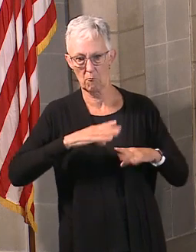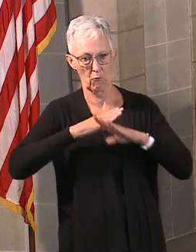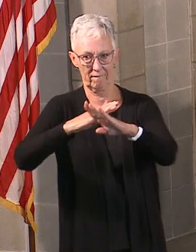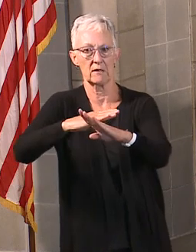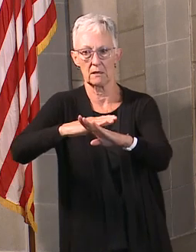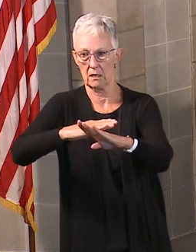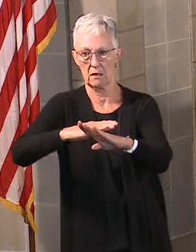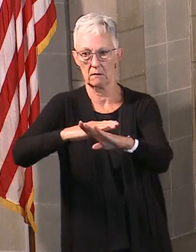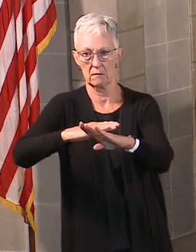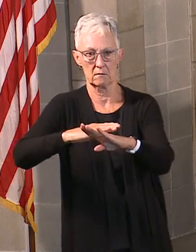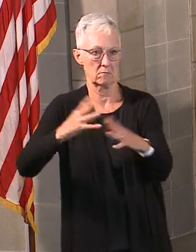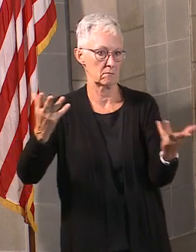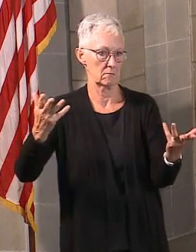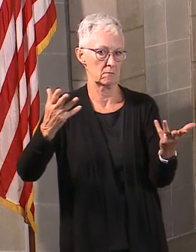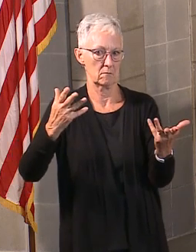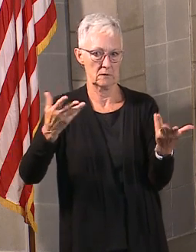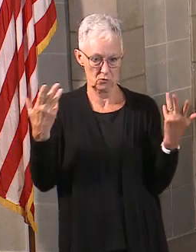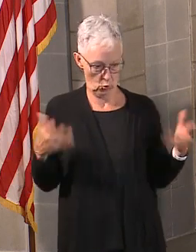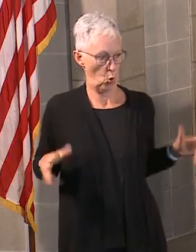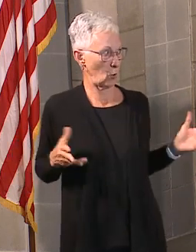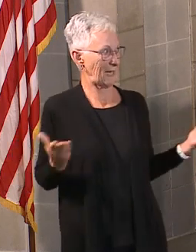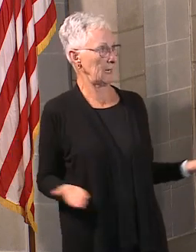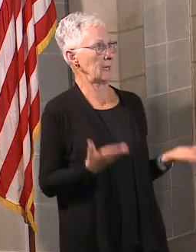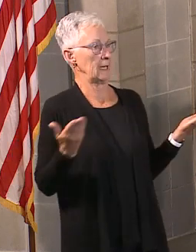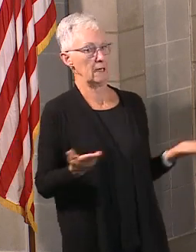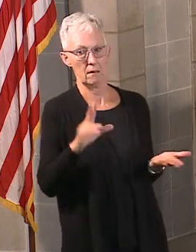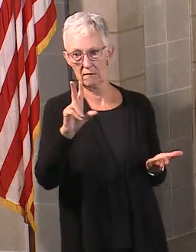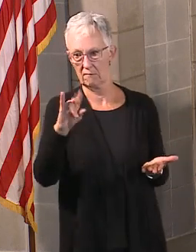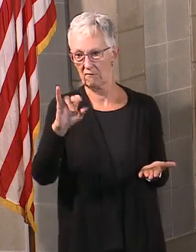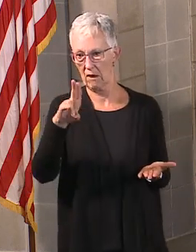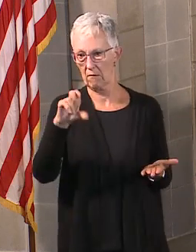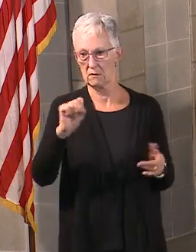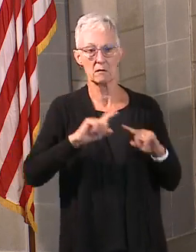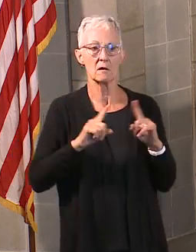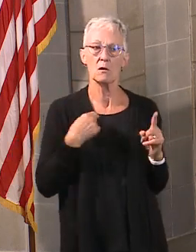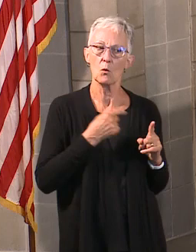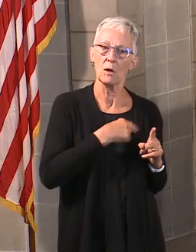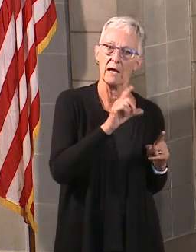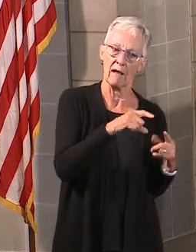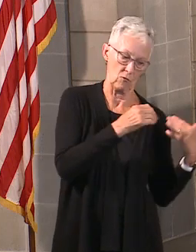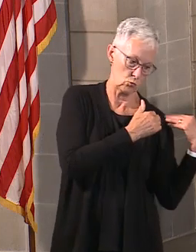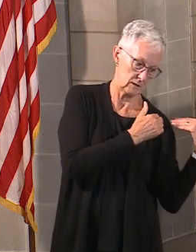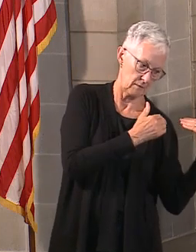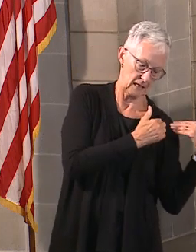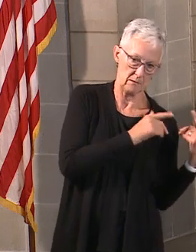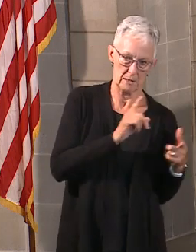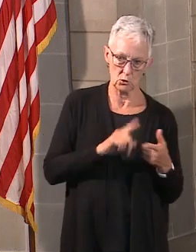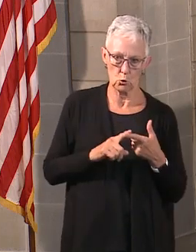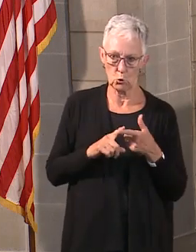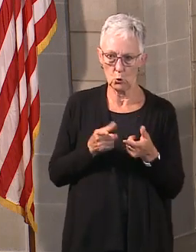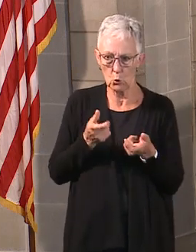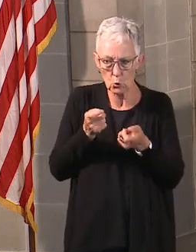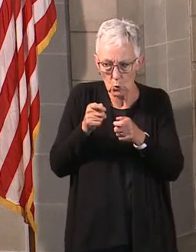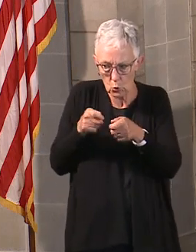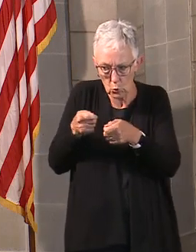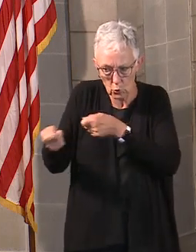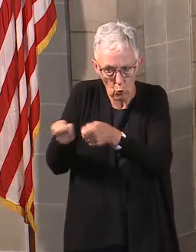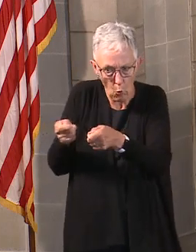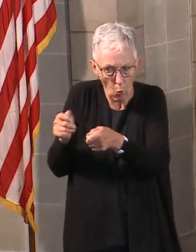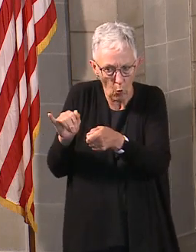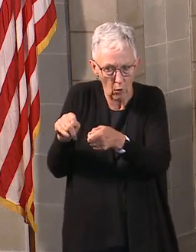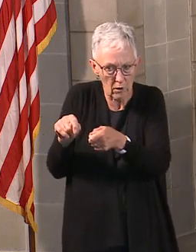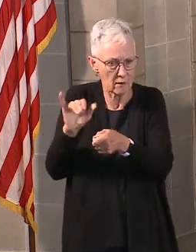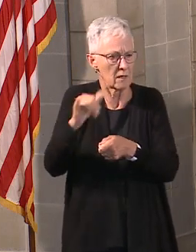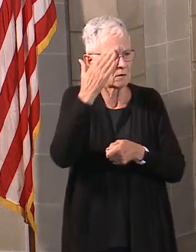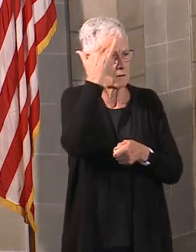And we have to continue to manage it going forward. That's why continuing to, you know, make sure you keep that six-foot distance when you're